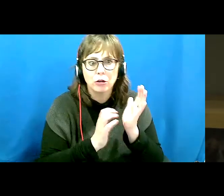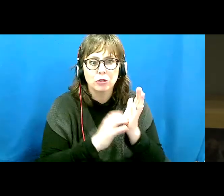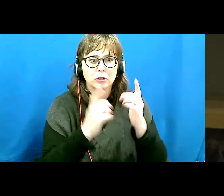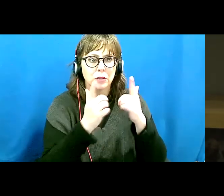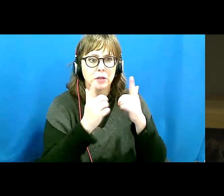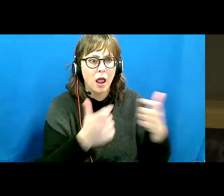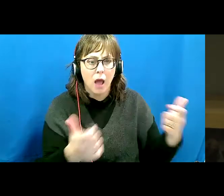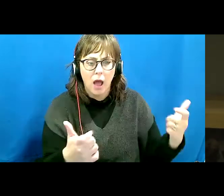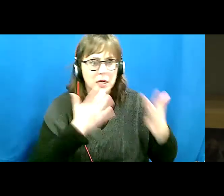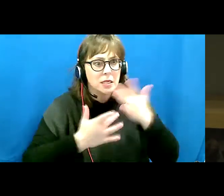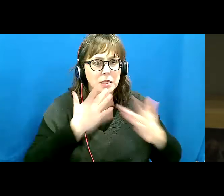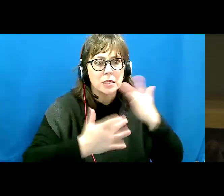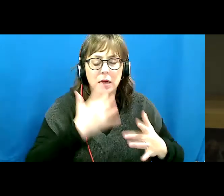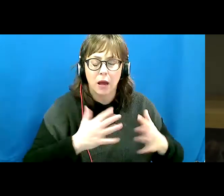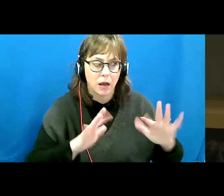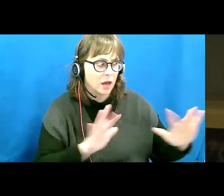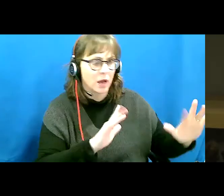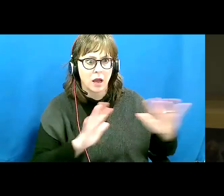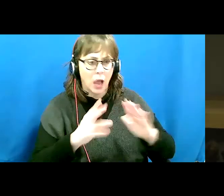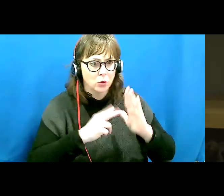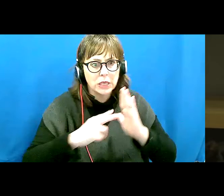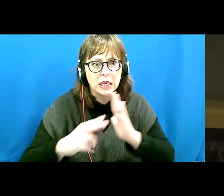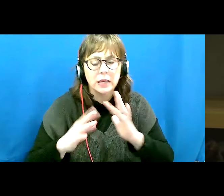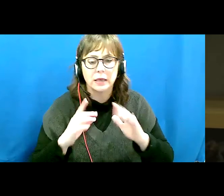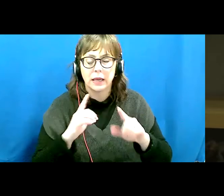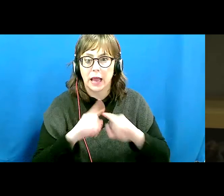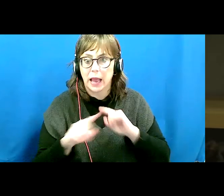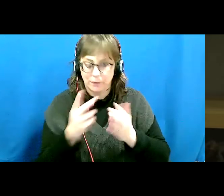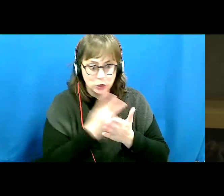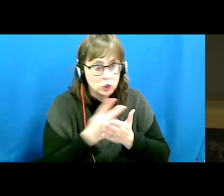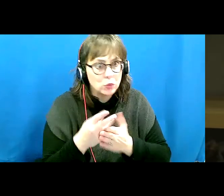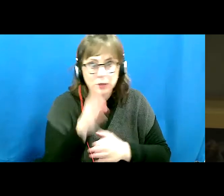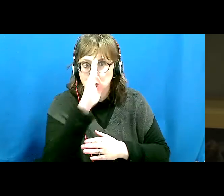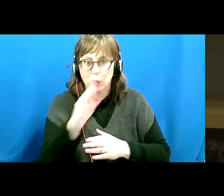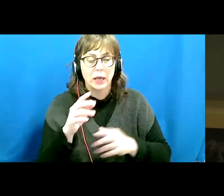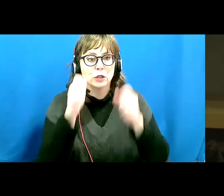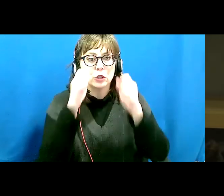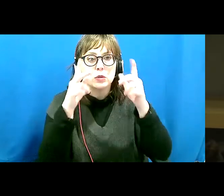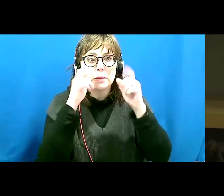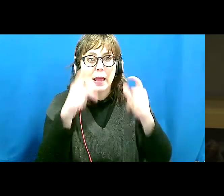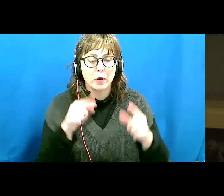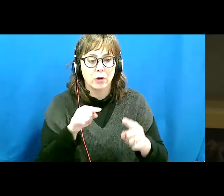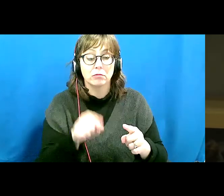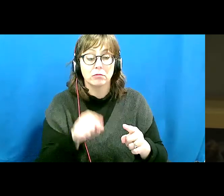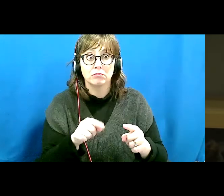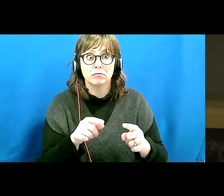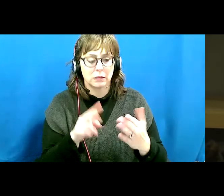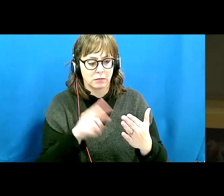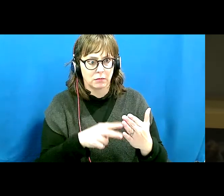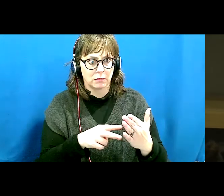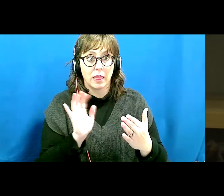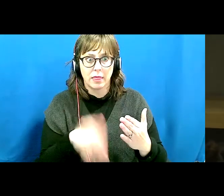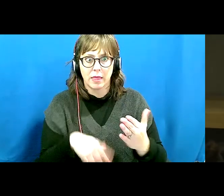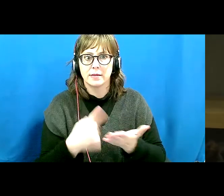And within two weeks, was reading newspaper articles that openly discussed whether or not